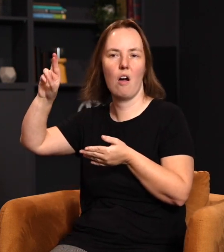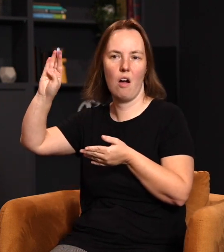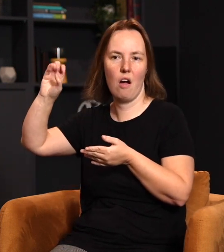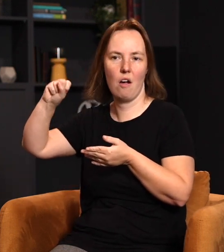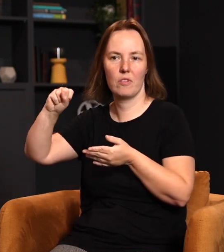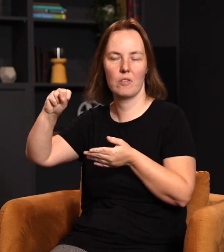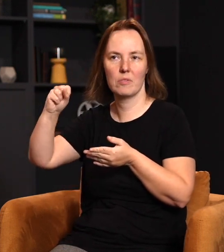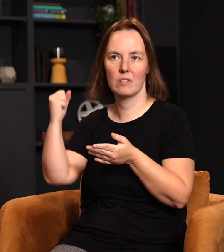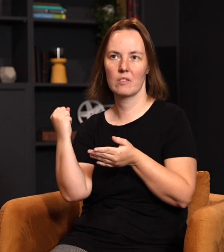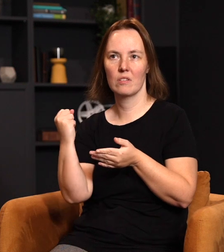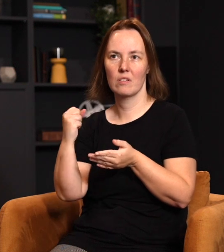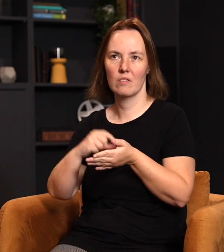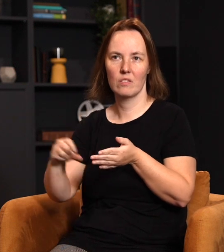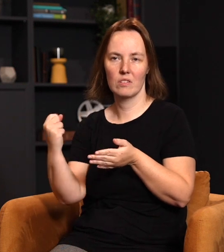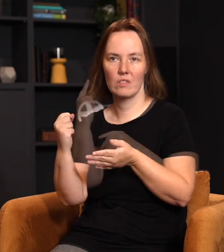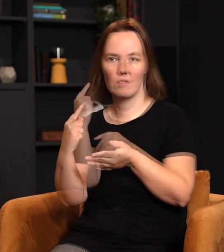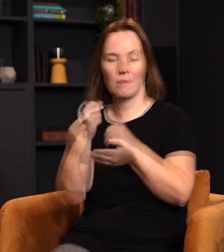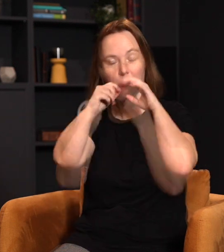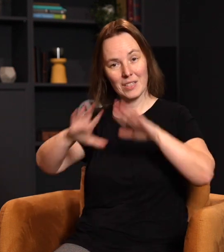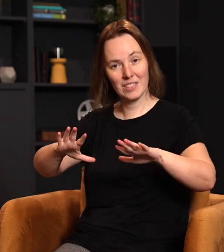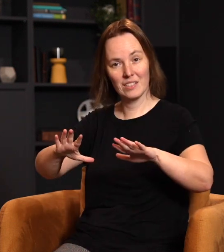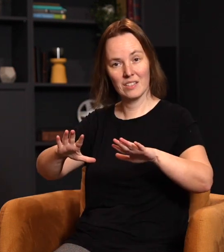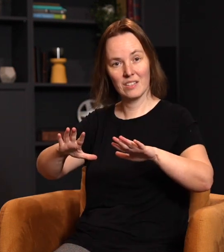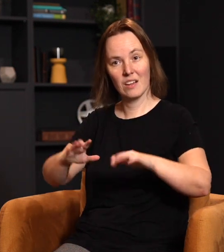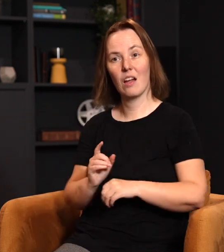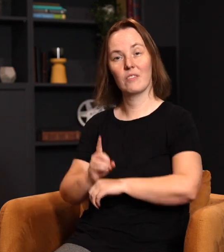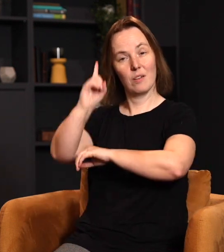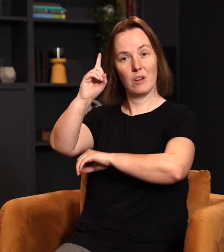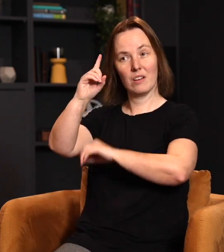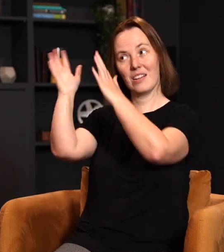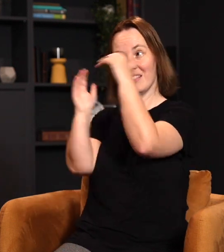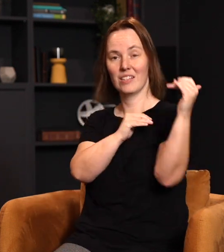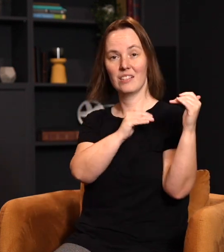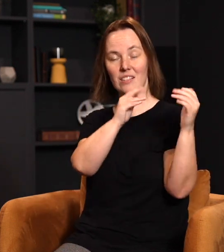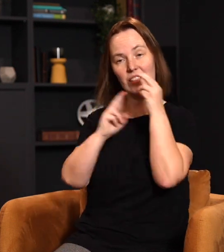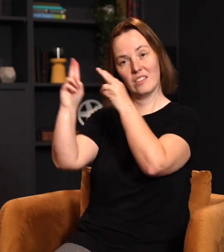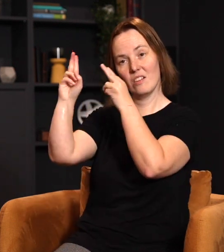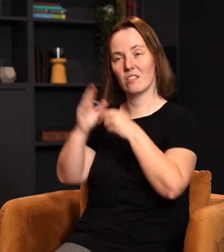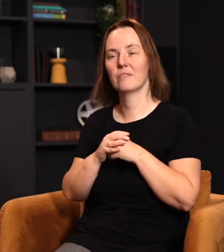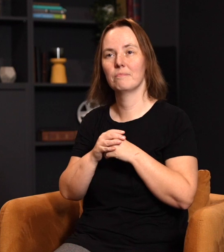which says that by the blessing of the upright, a city is exalted.